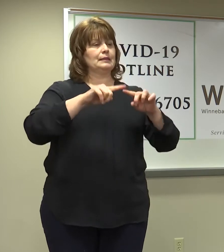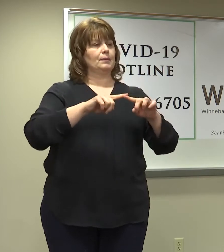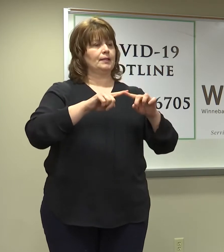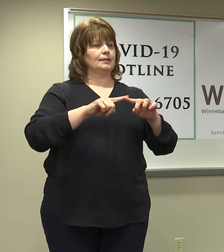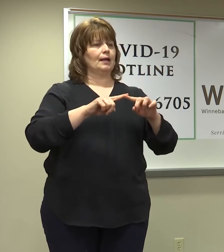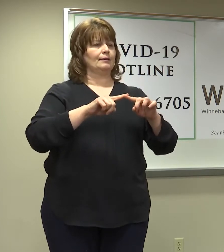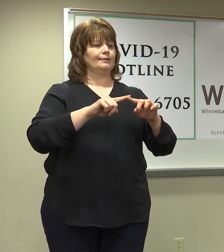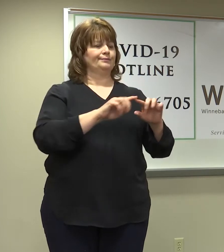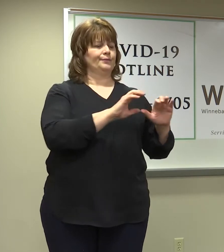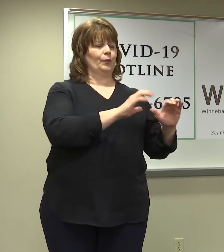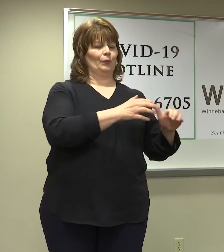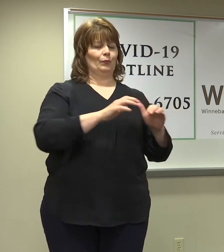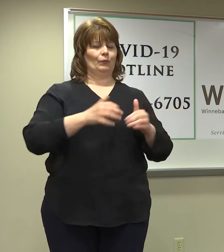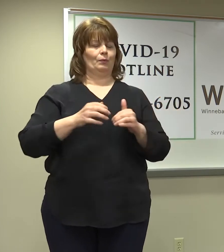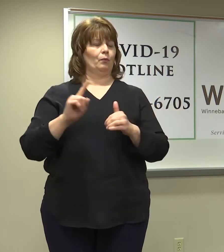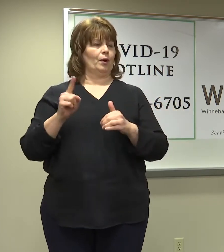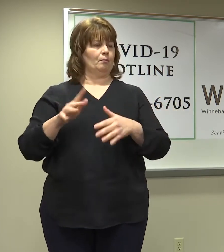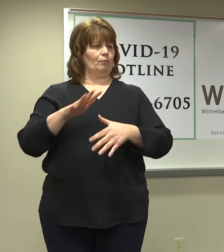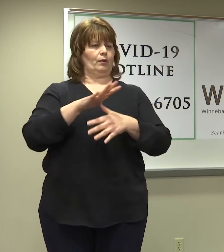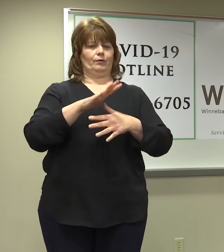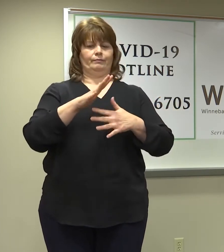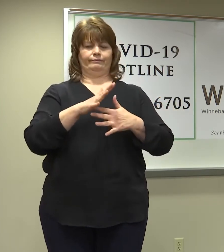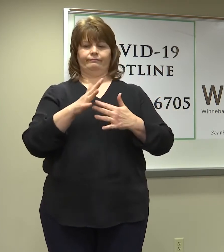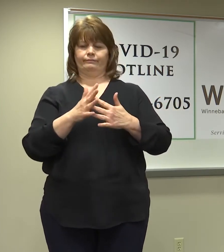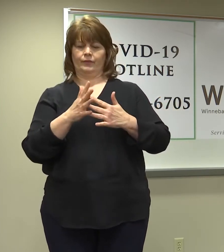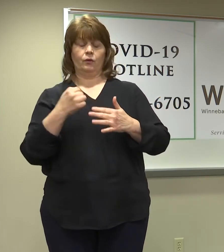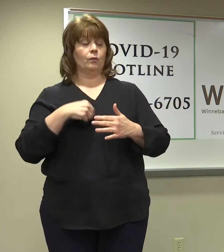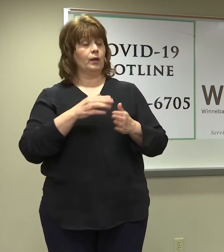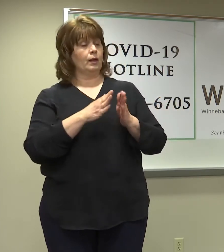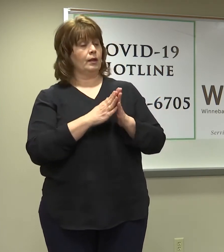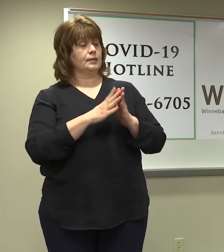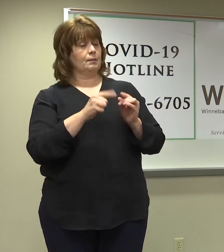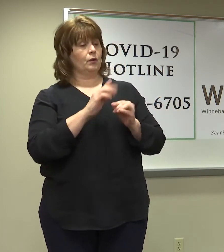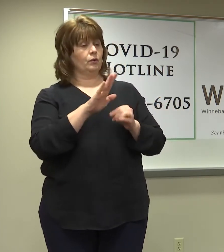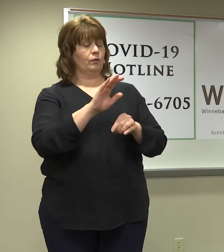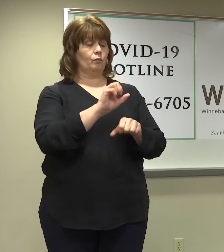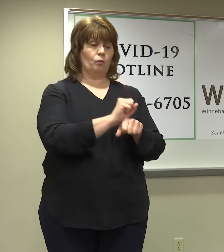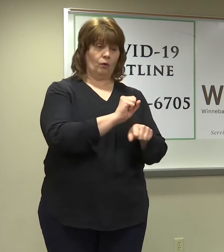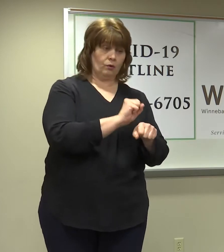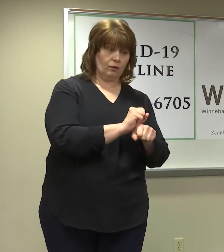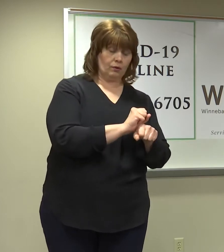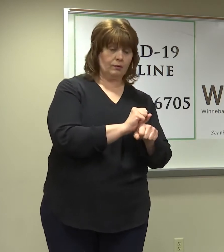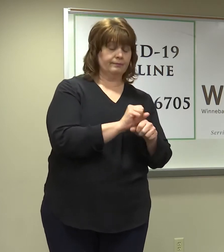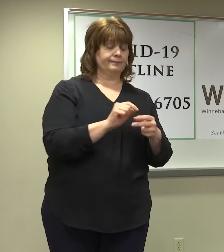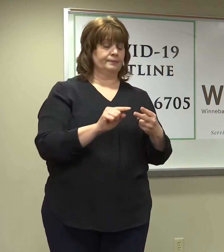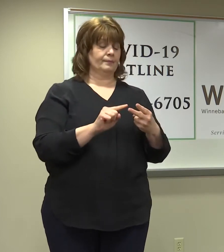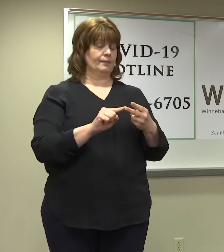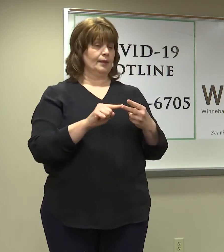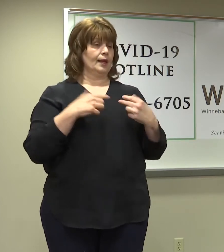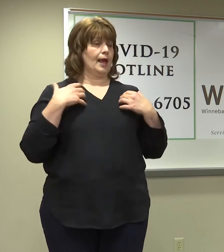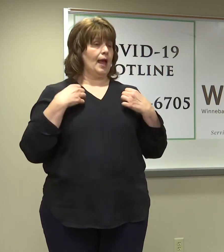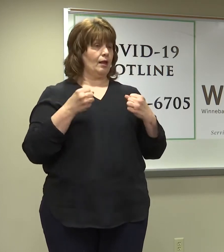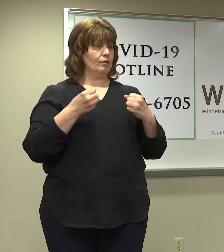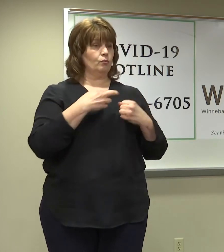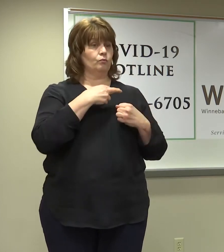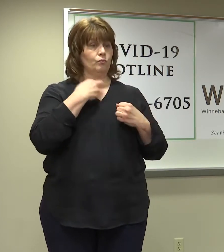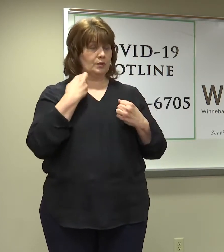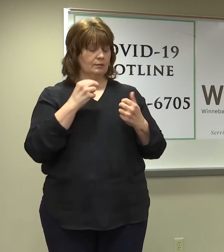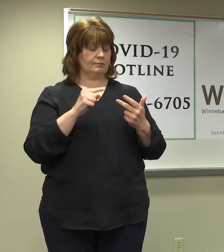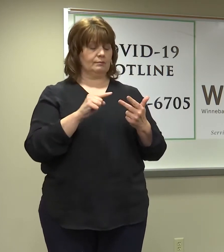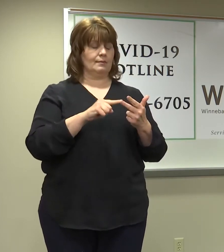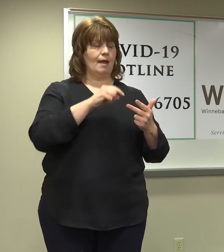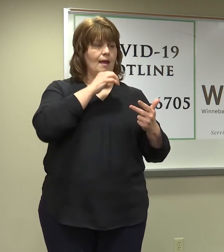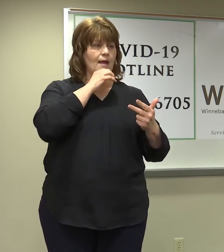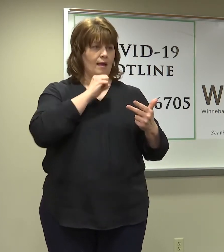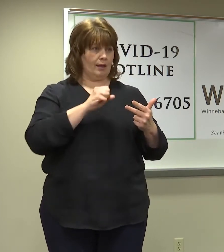some information. That's why we're asking questions about occupation, health care risk, and age. The system will then